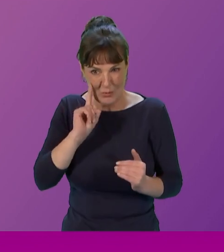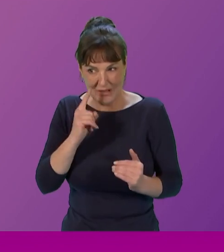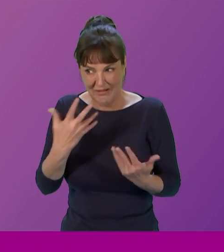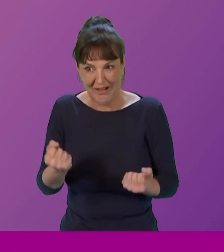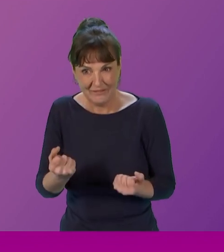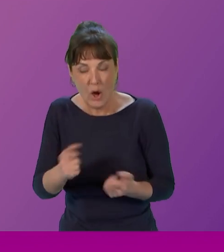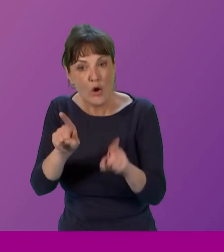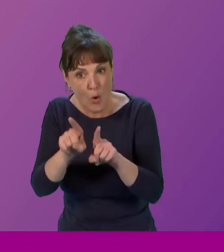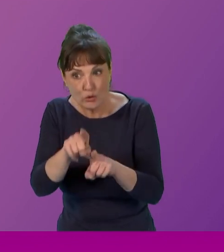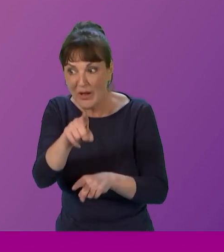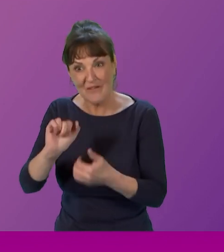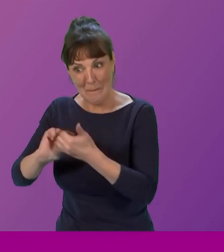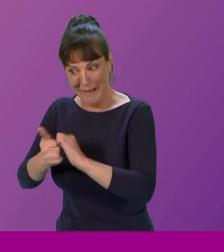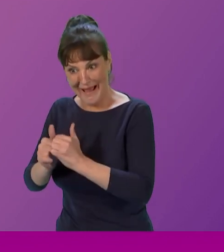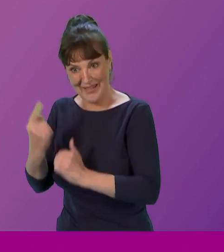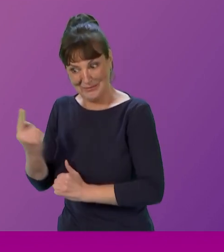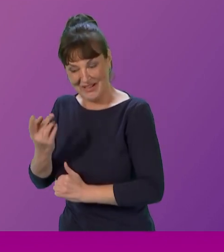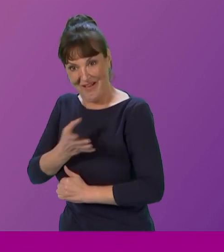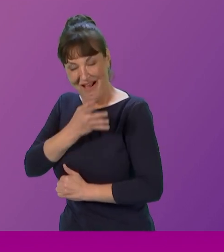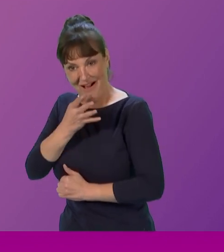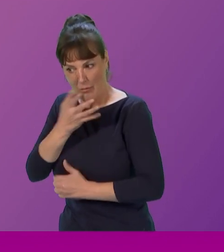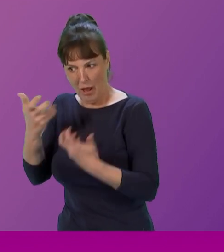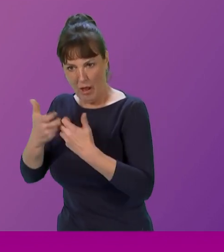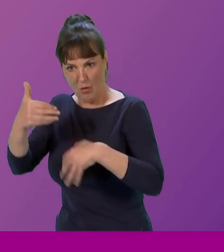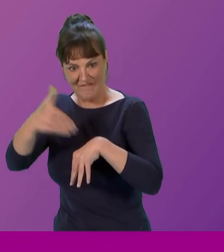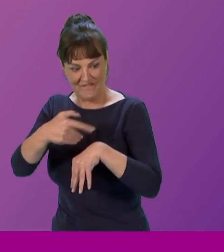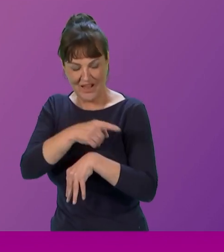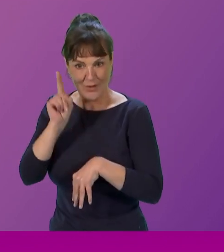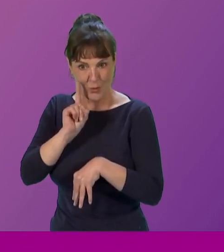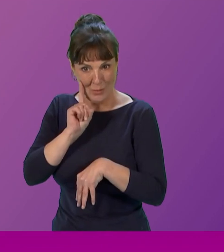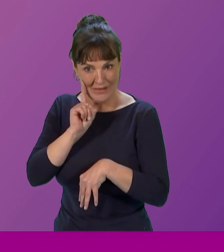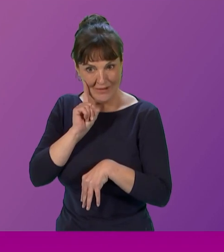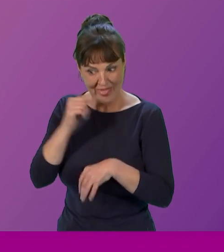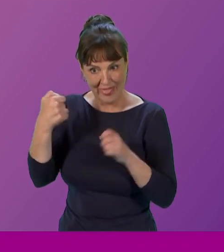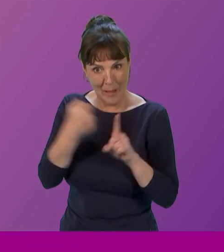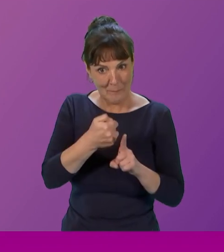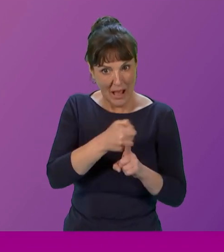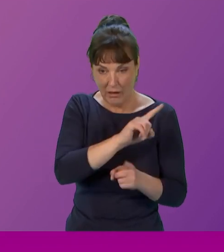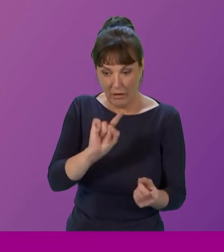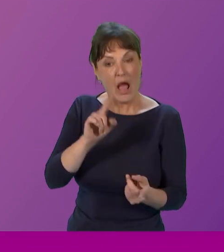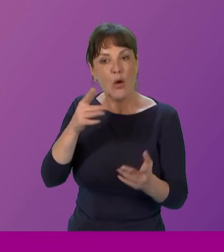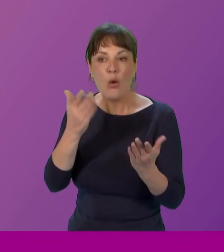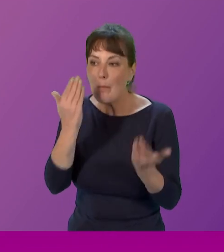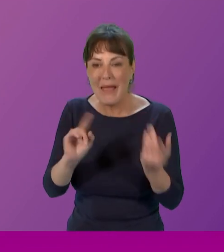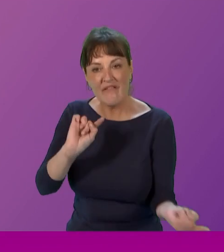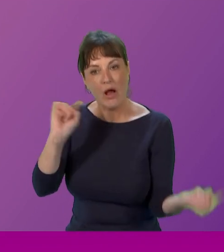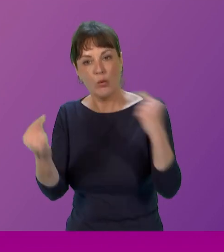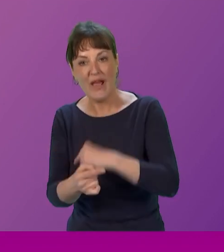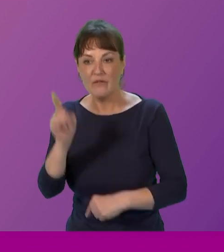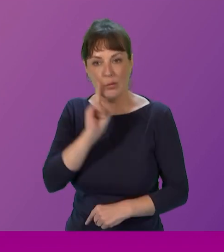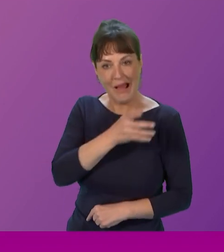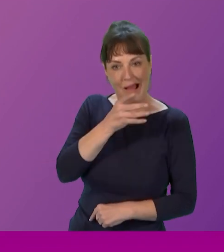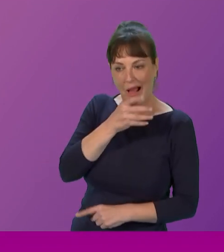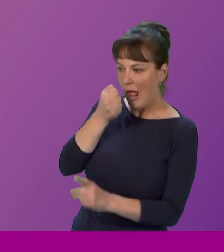alcoholism is much greater on women than it is on men. So it just shows you in the round how difficult